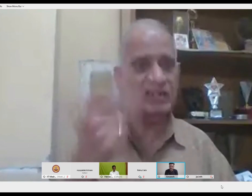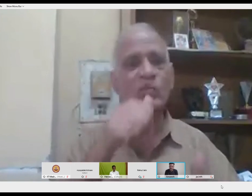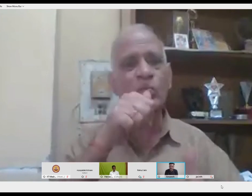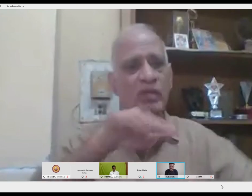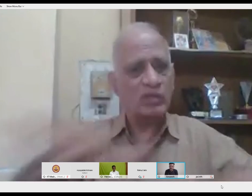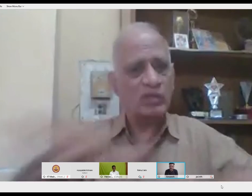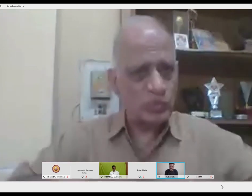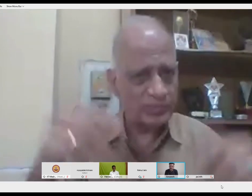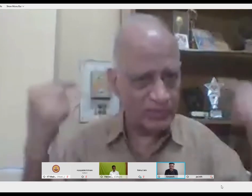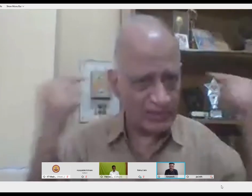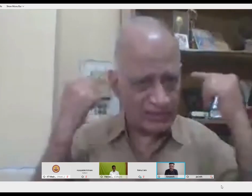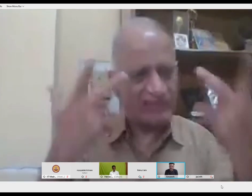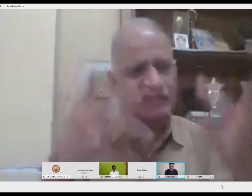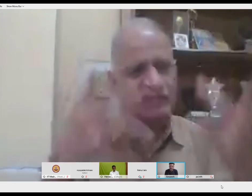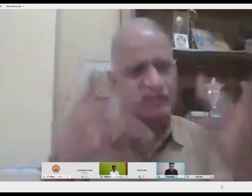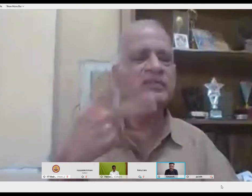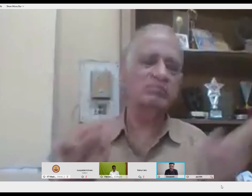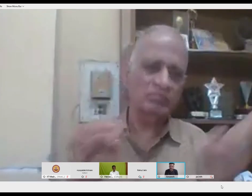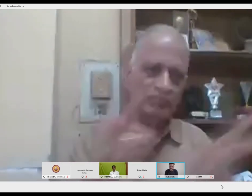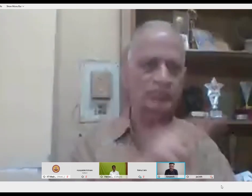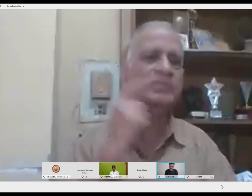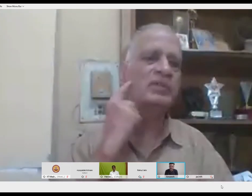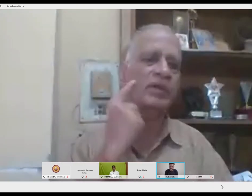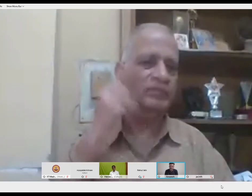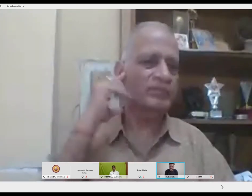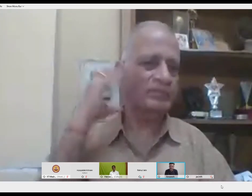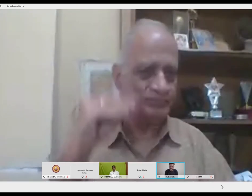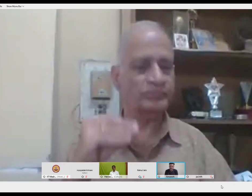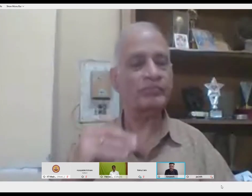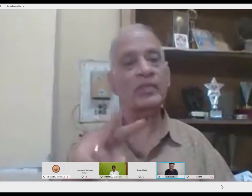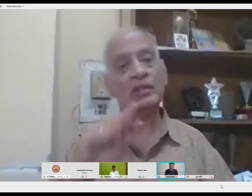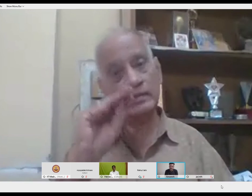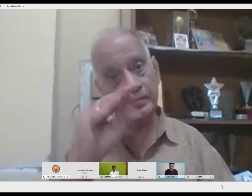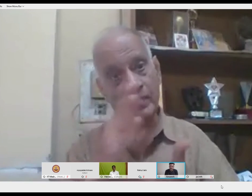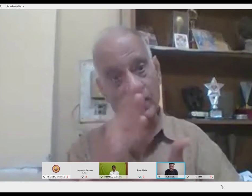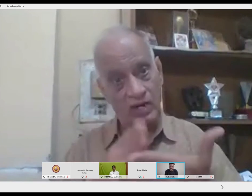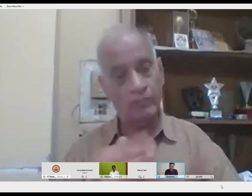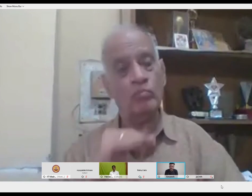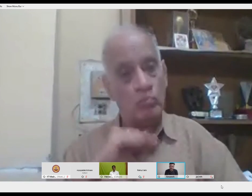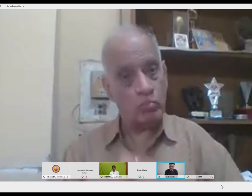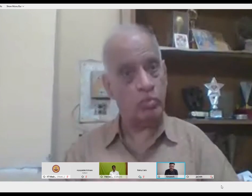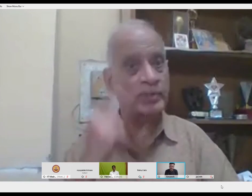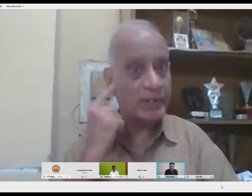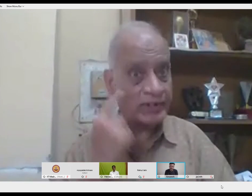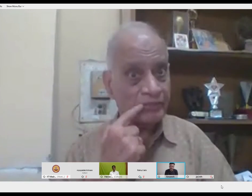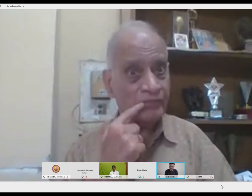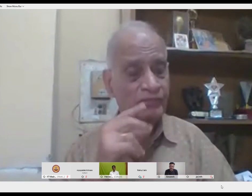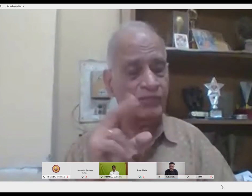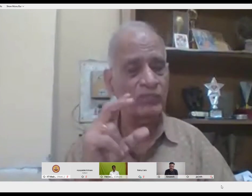how they became deaf, maybe due to loud explosions or